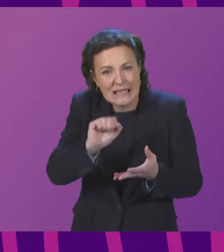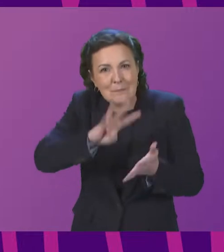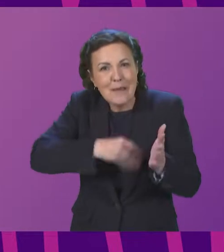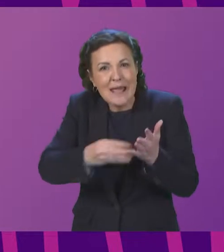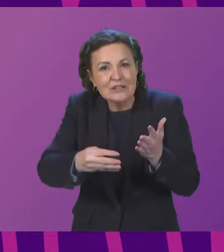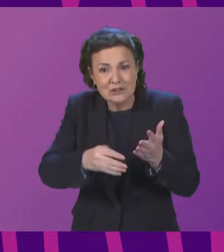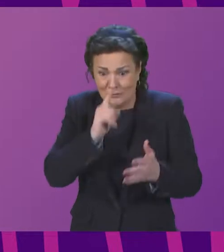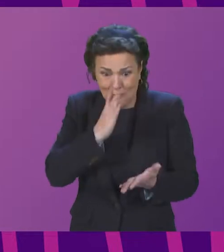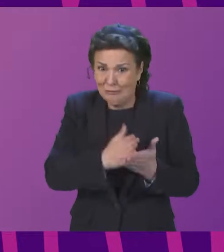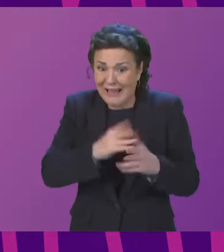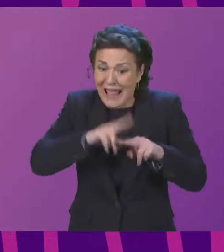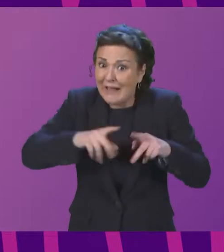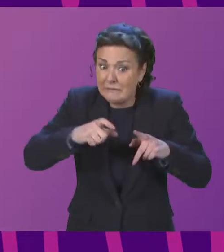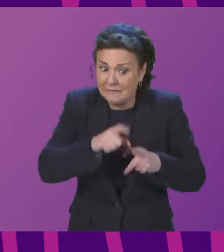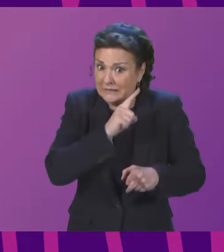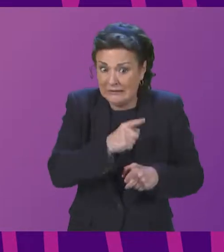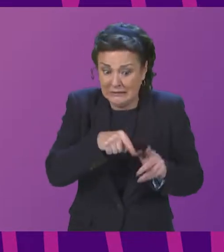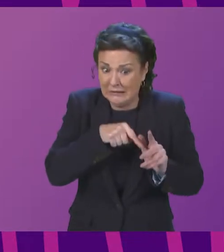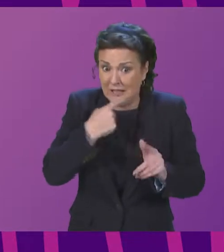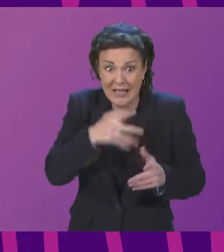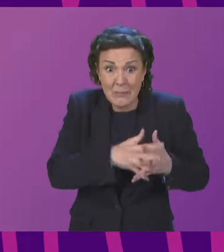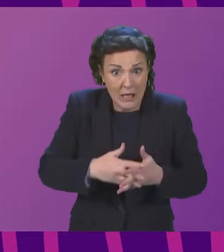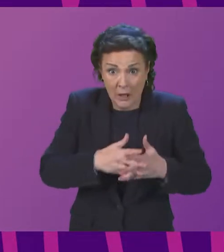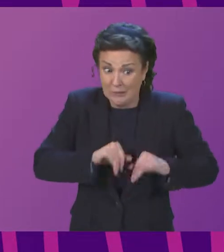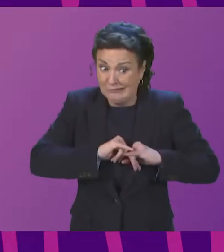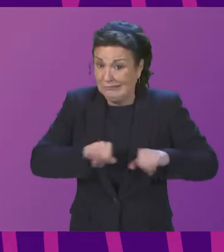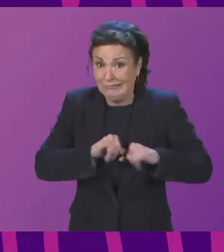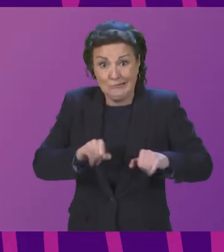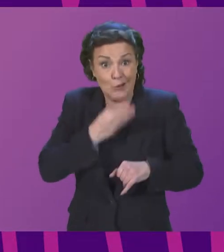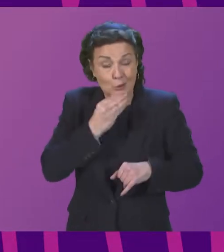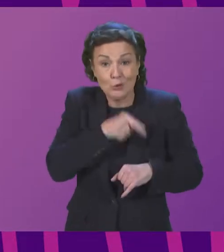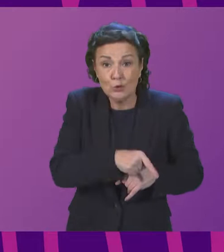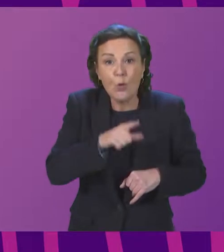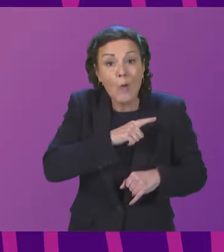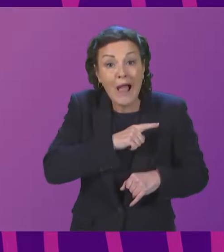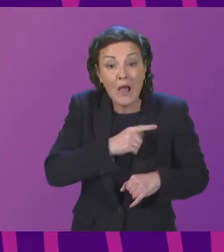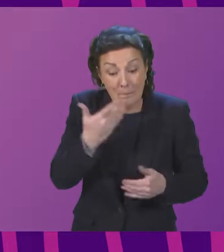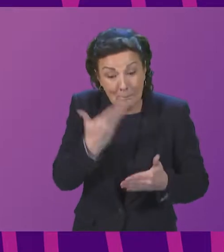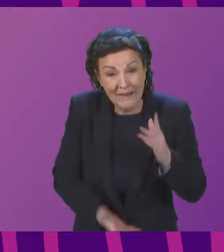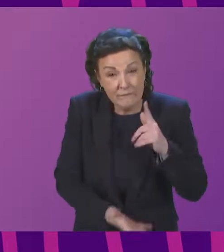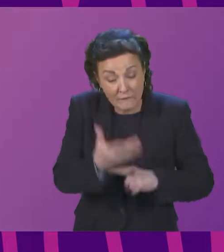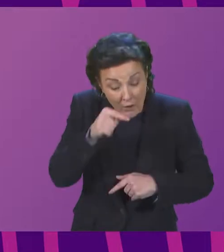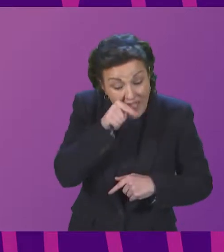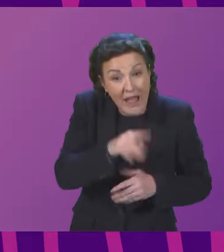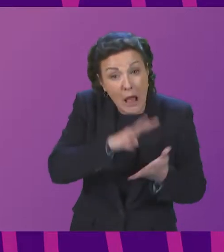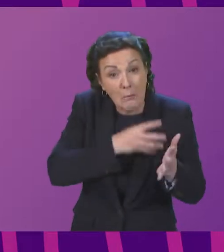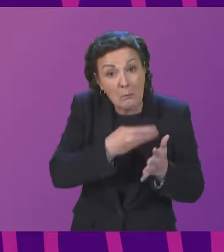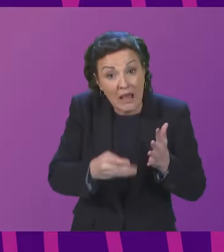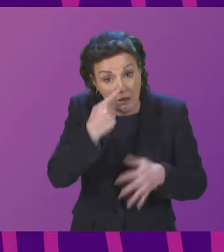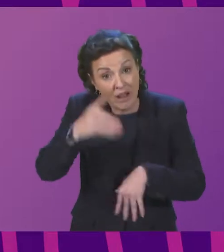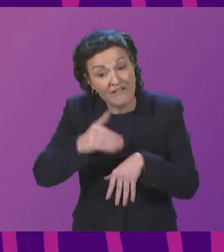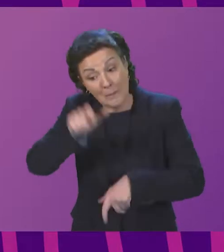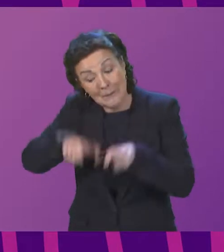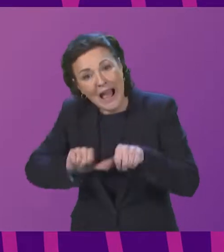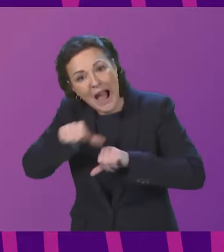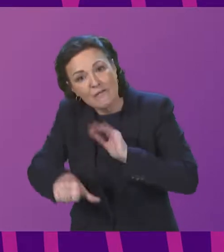FDA um restrictions in the United States because it's been directly linked to post-operative complications and adverse effects in